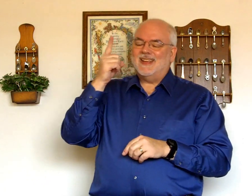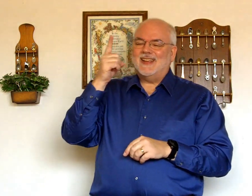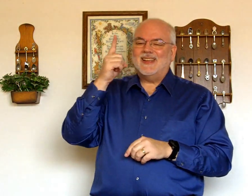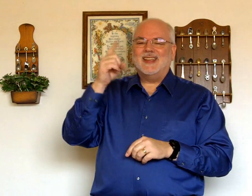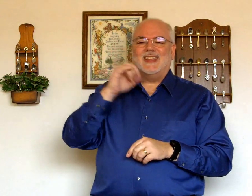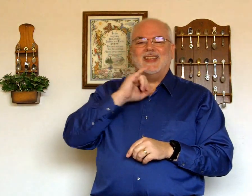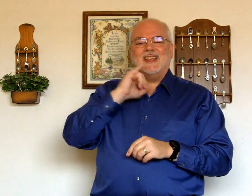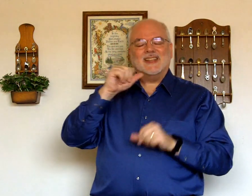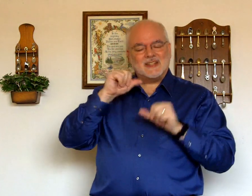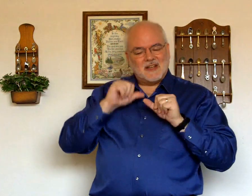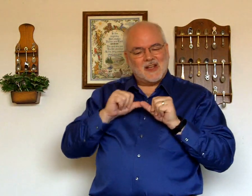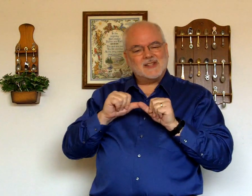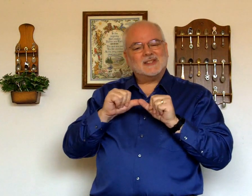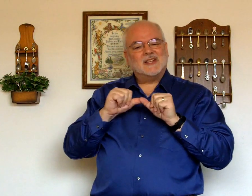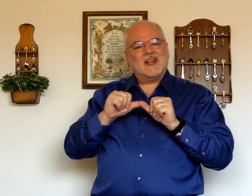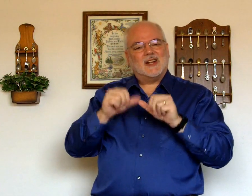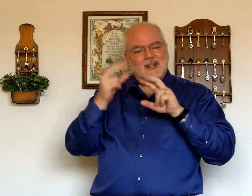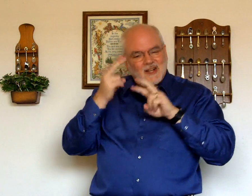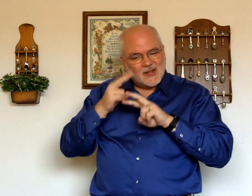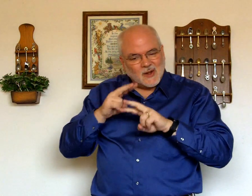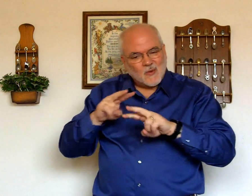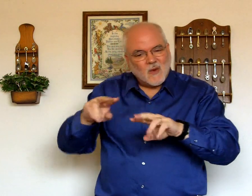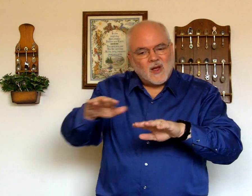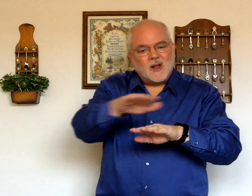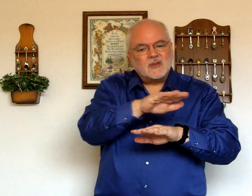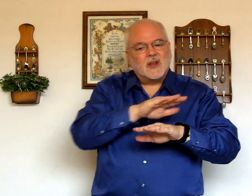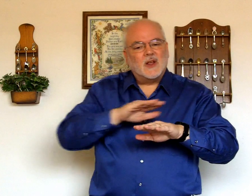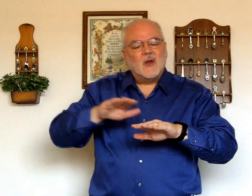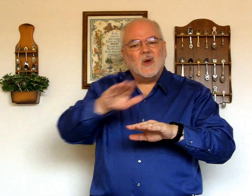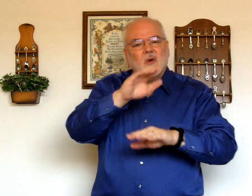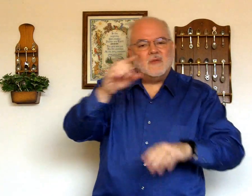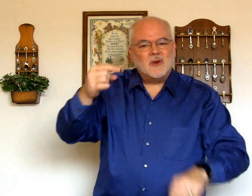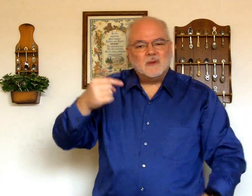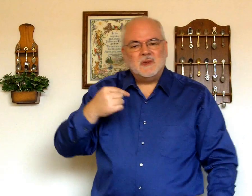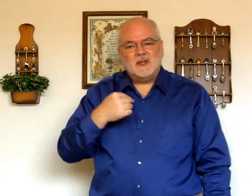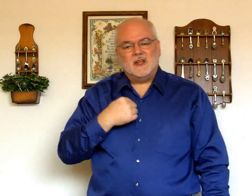he is constantly watching over me